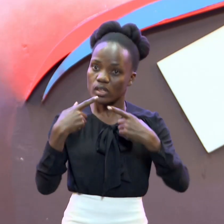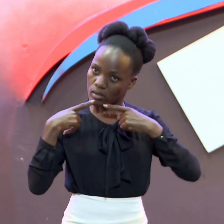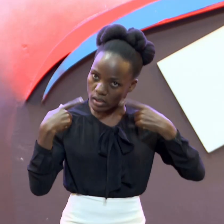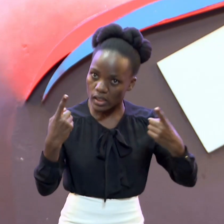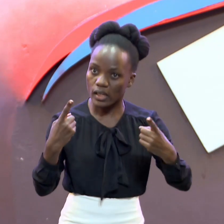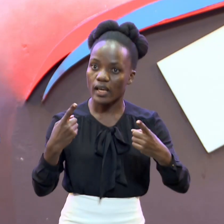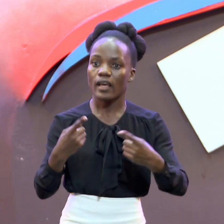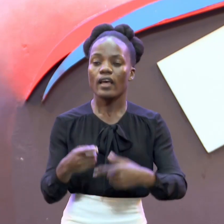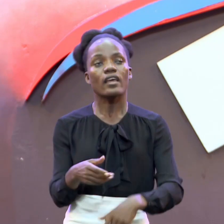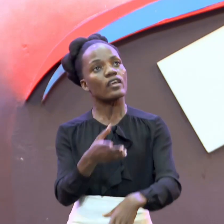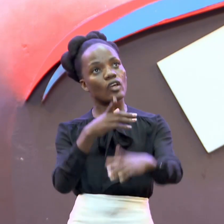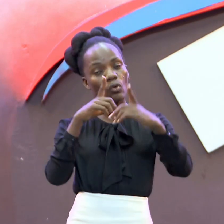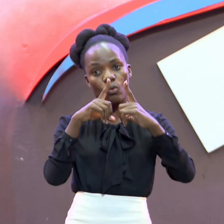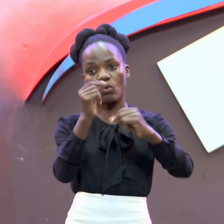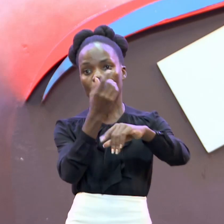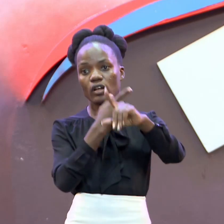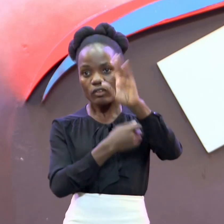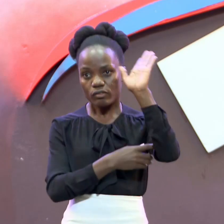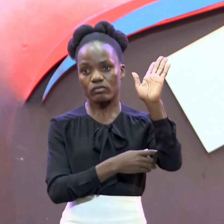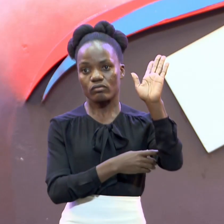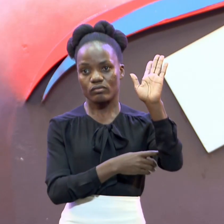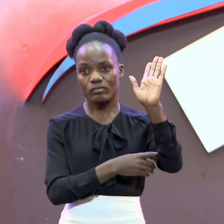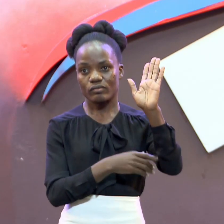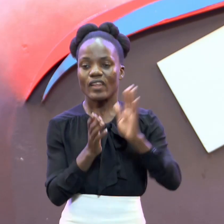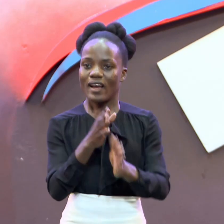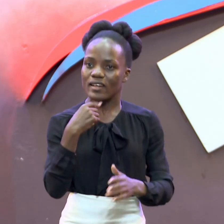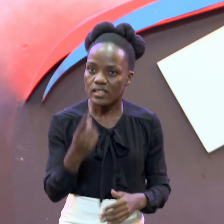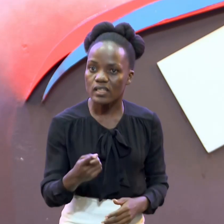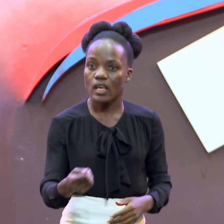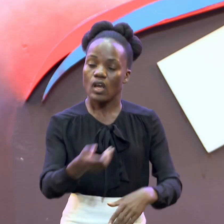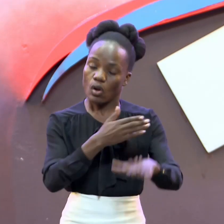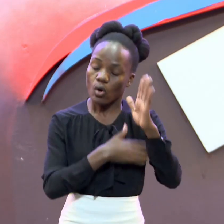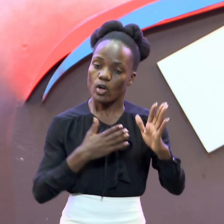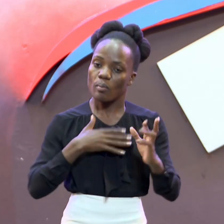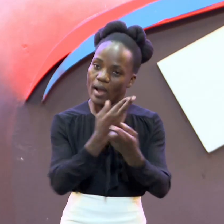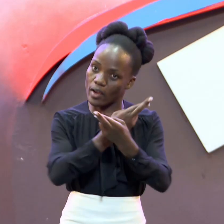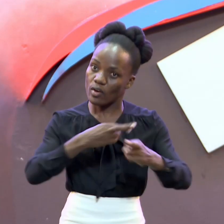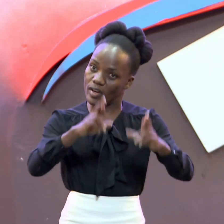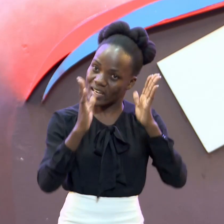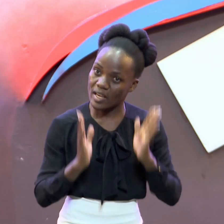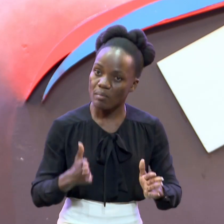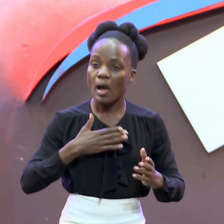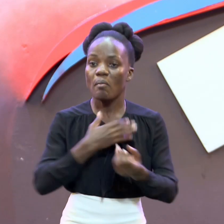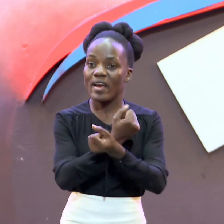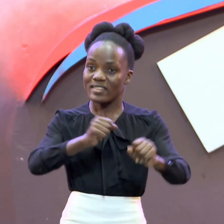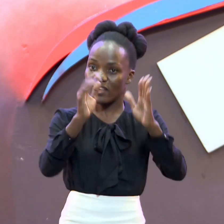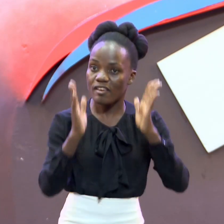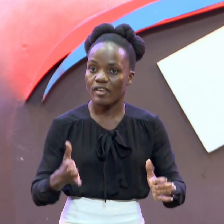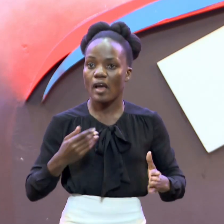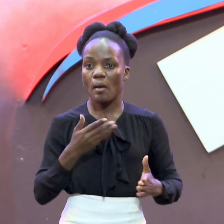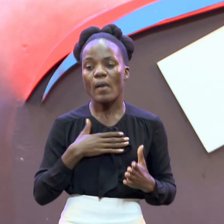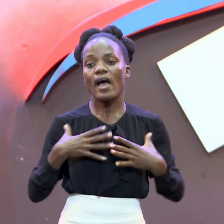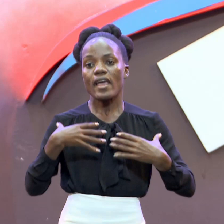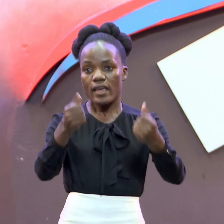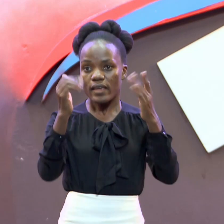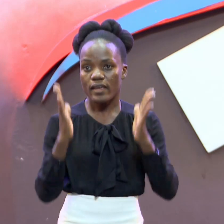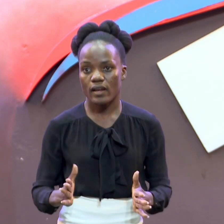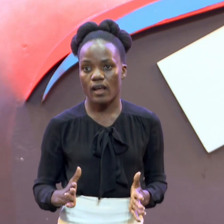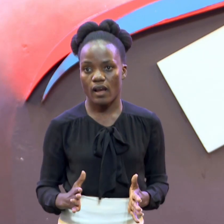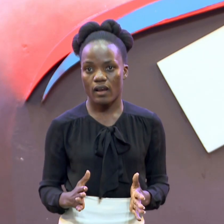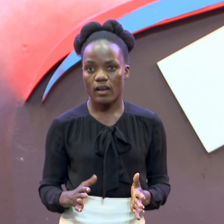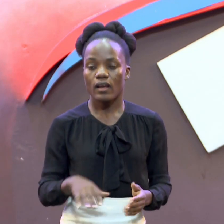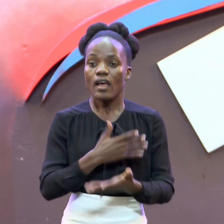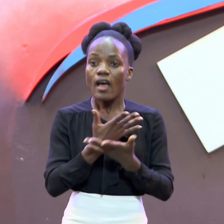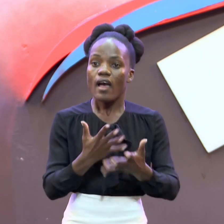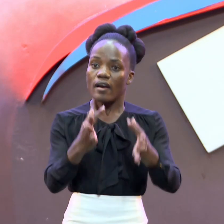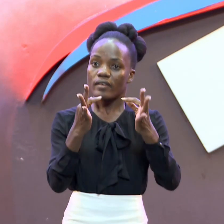He Will Save Me He's My Redeemer So Those Are All Contents Of The Word Of God That's Why I Want To Ad You In What